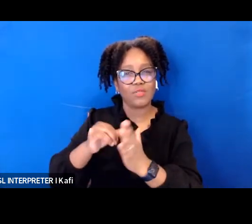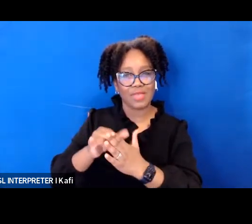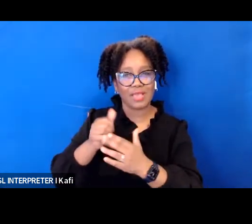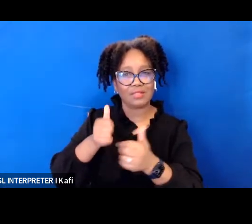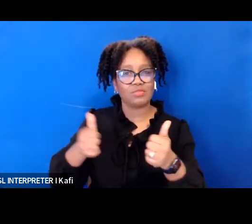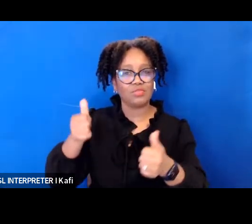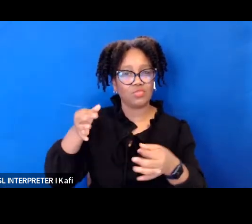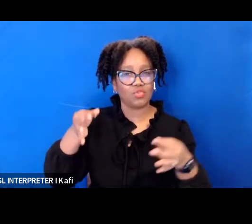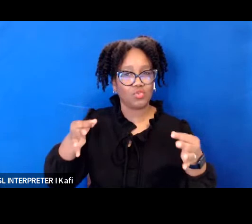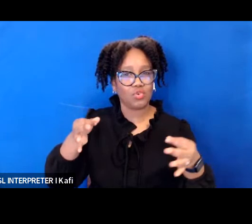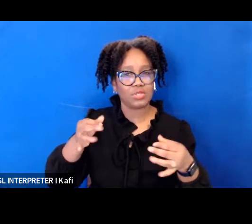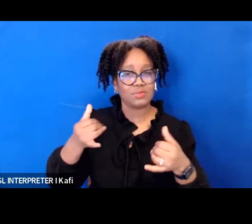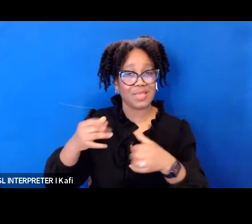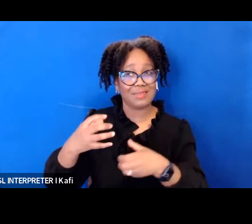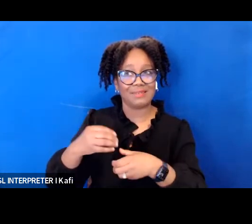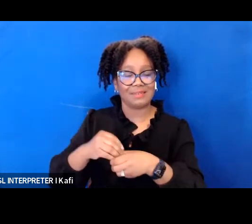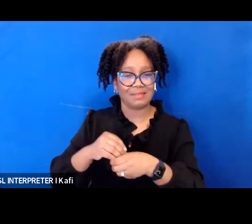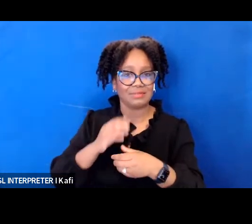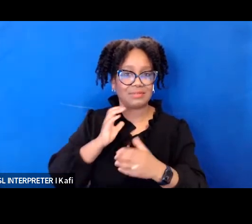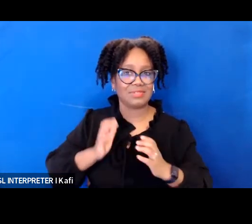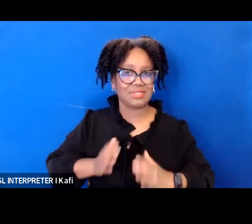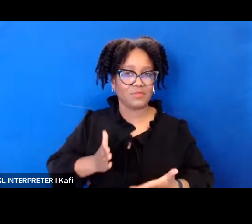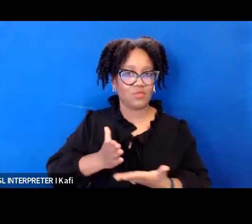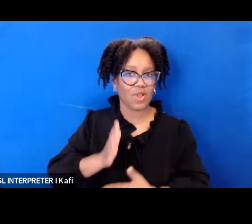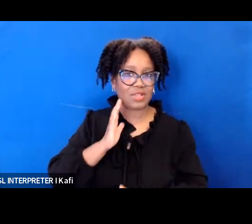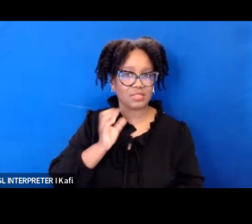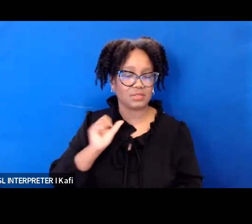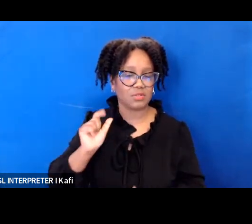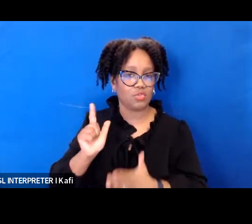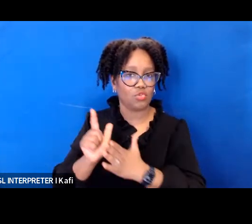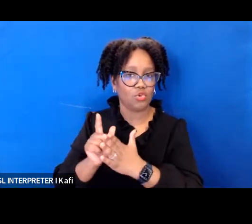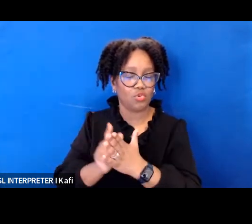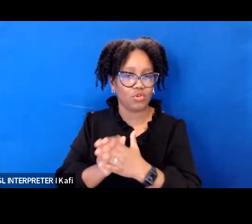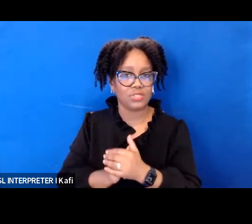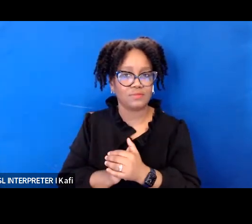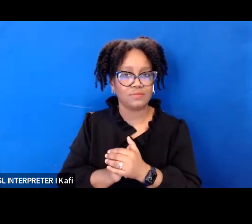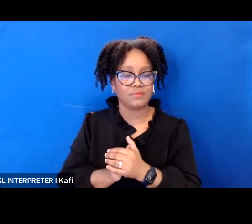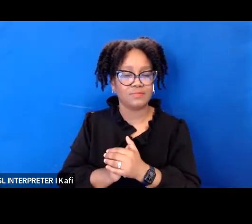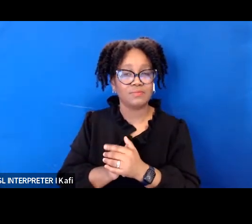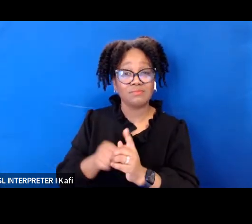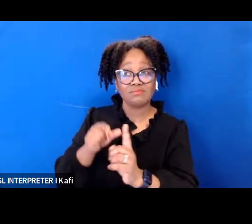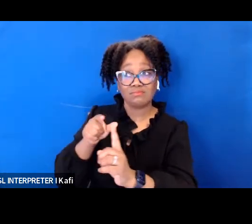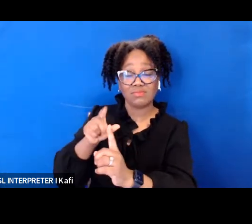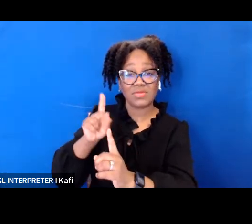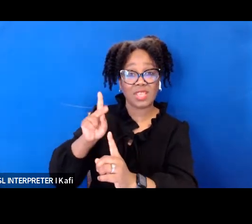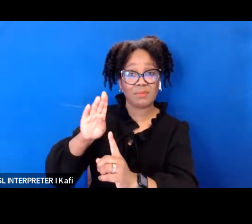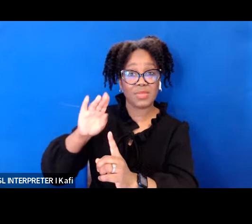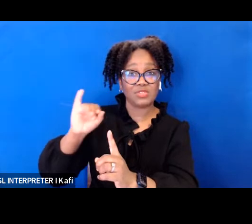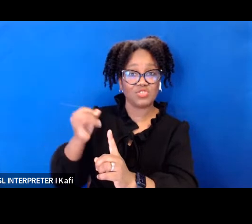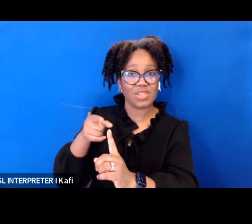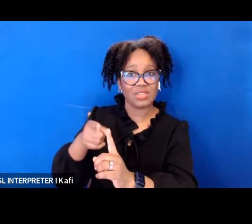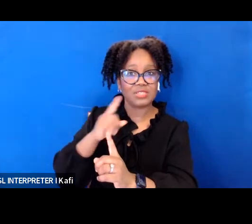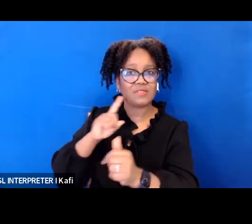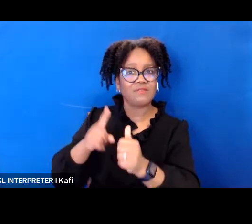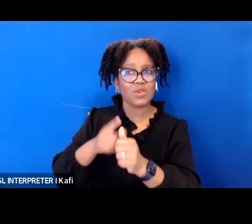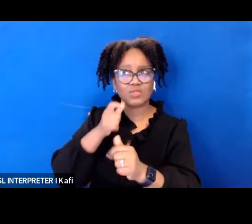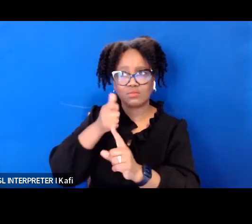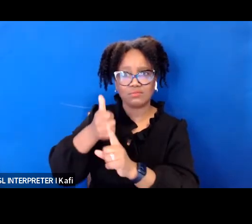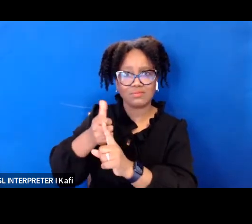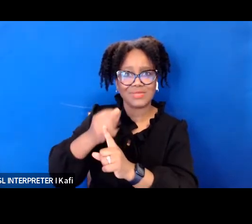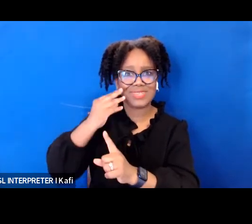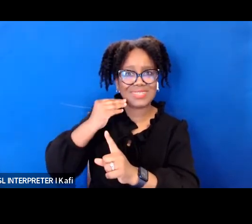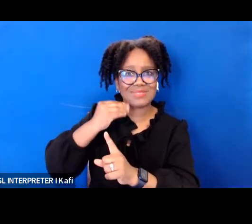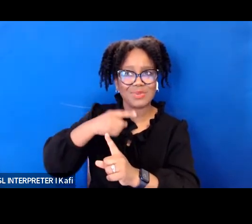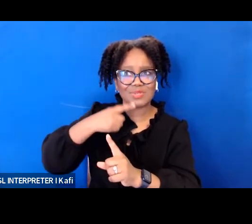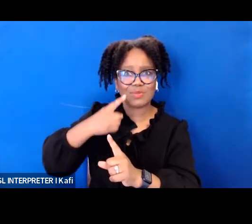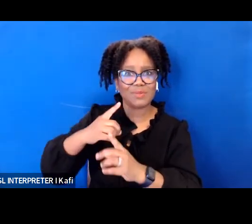to being the first black woman nominated to the supreme court judge jackson is the first nominee to have worked as a public defender this is